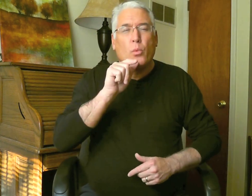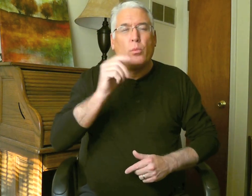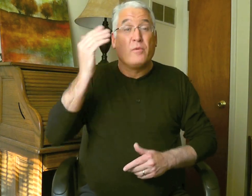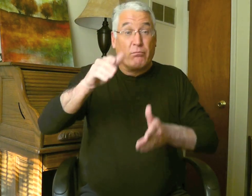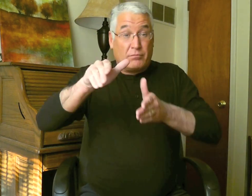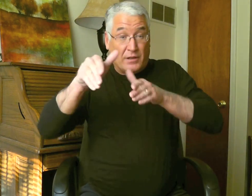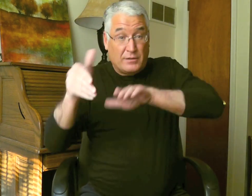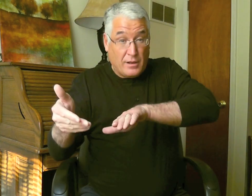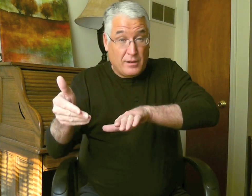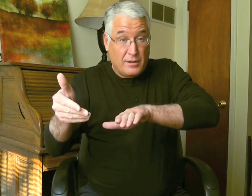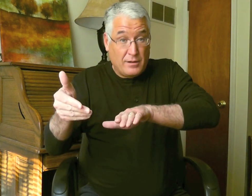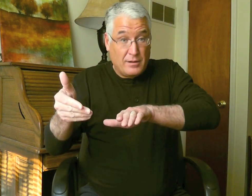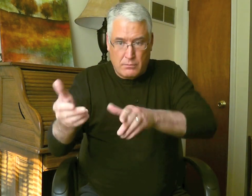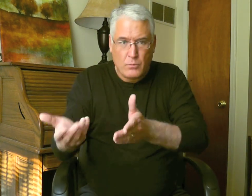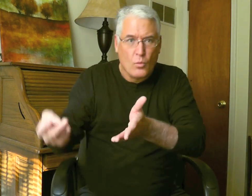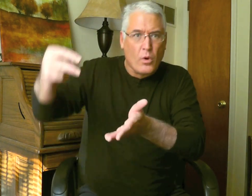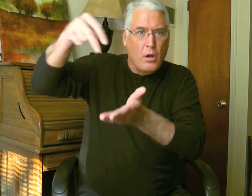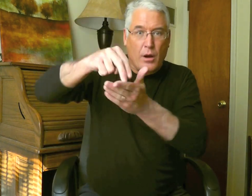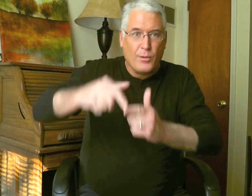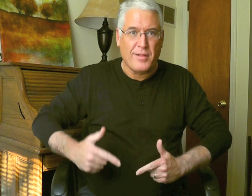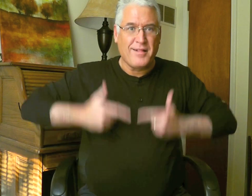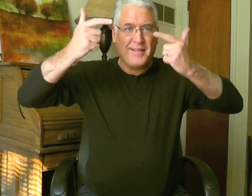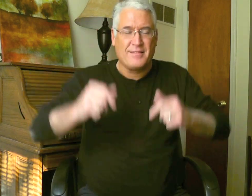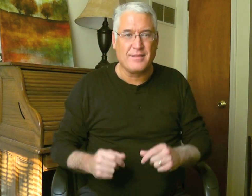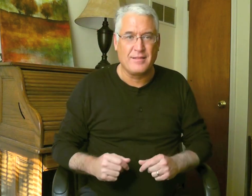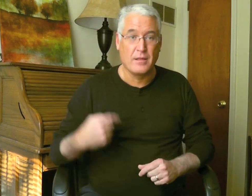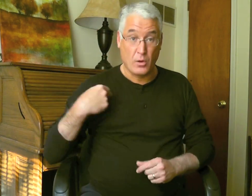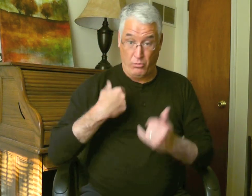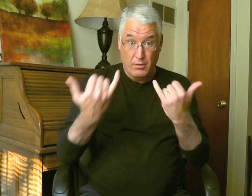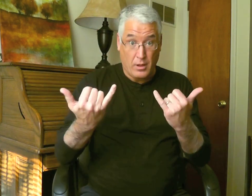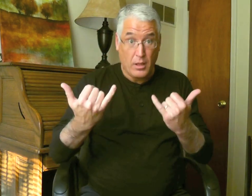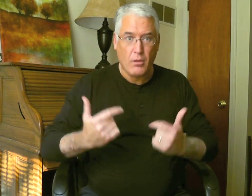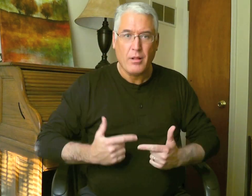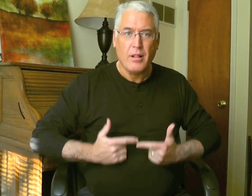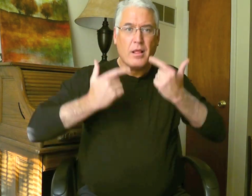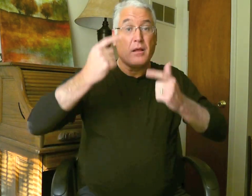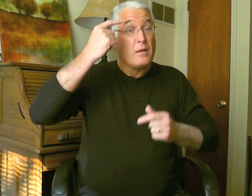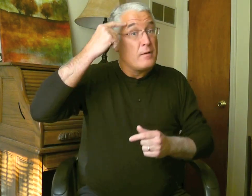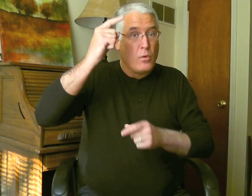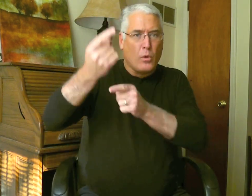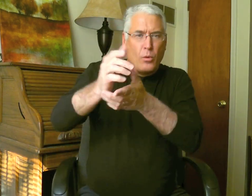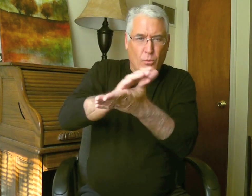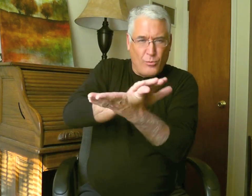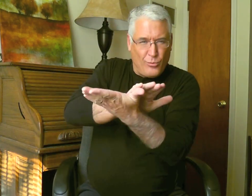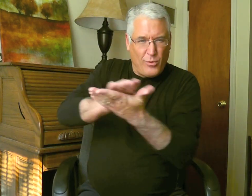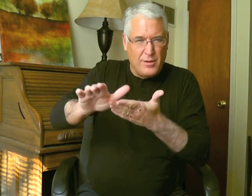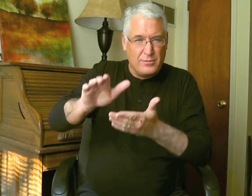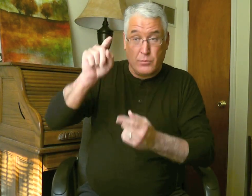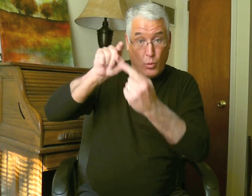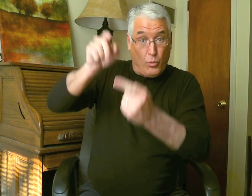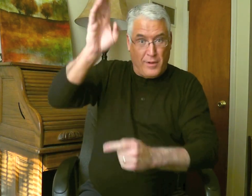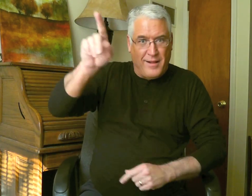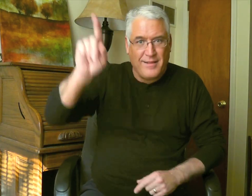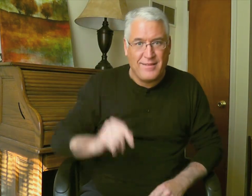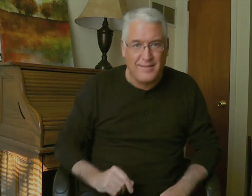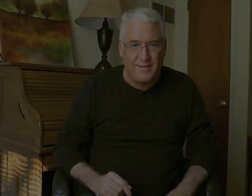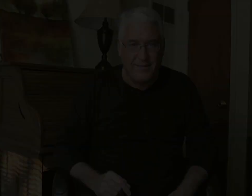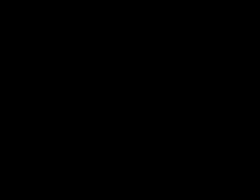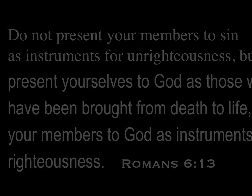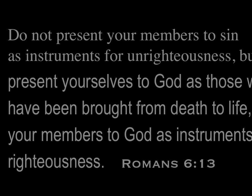if those who were dead and have been raised to life. Now, we are alive to live righteous before God. Do